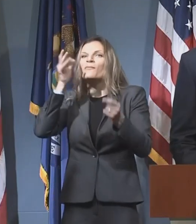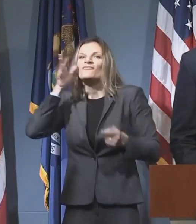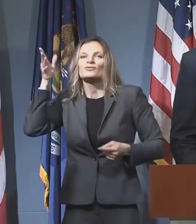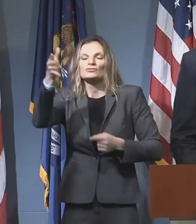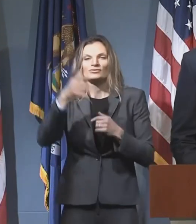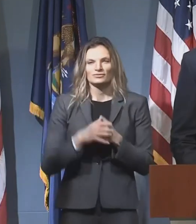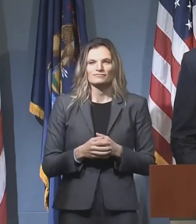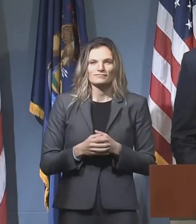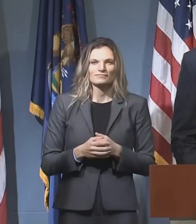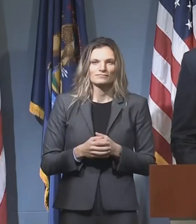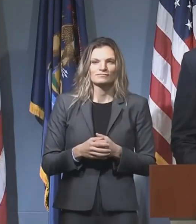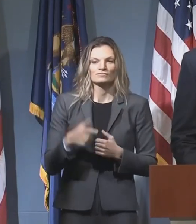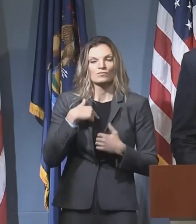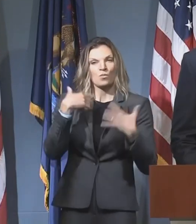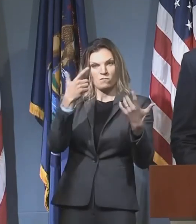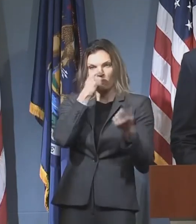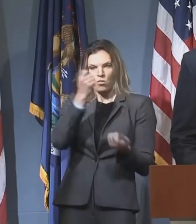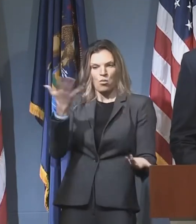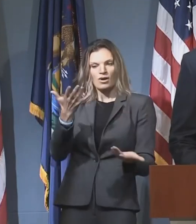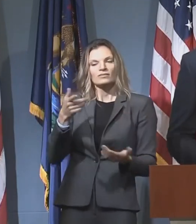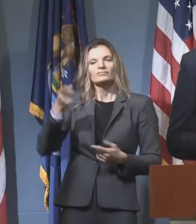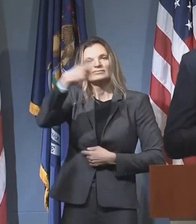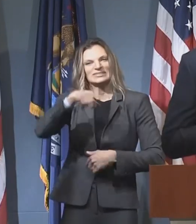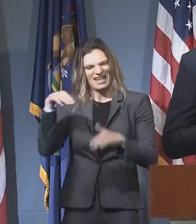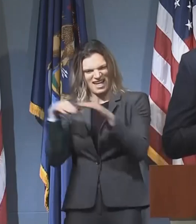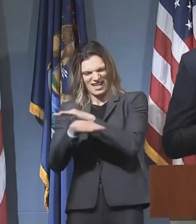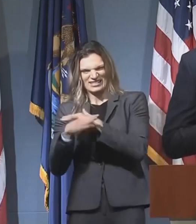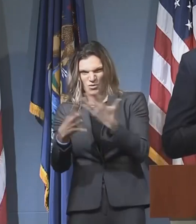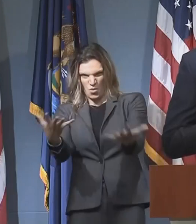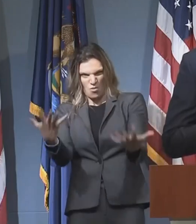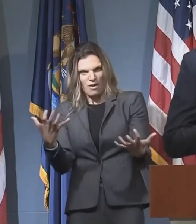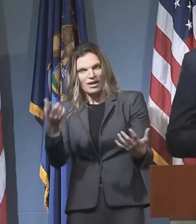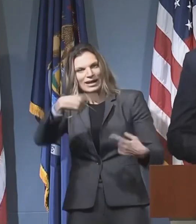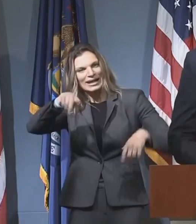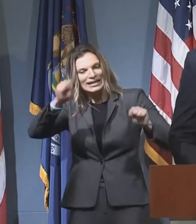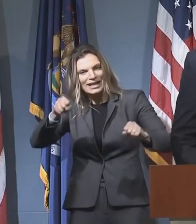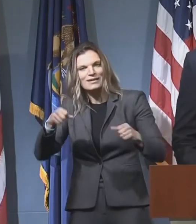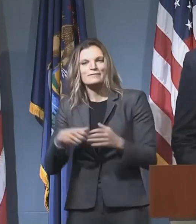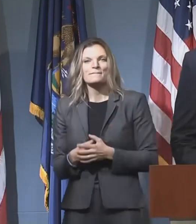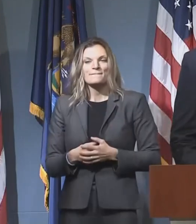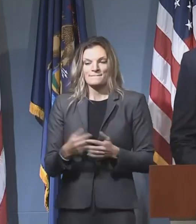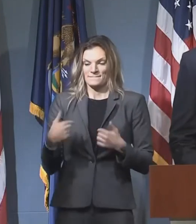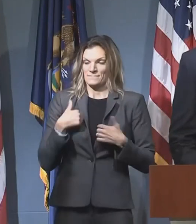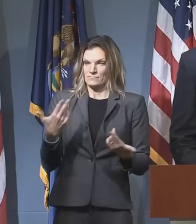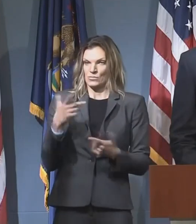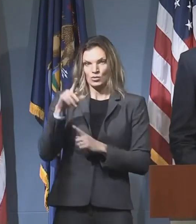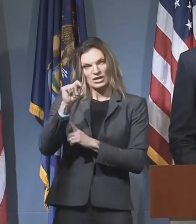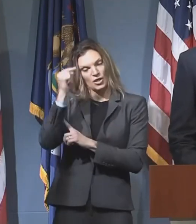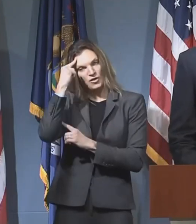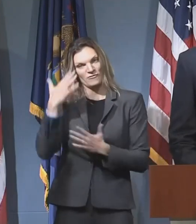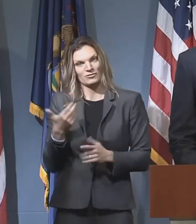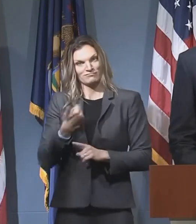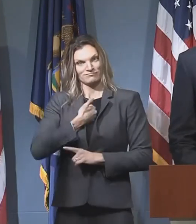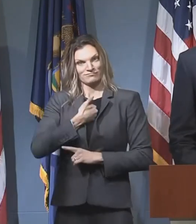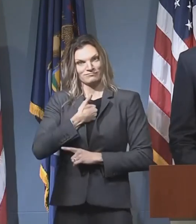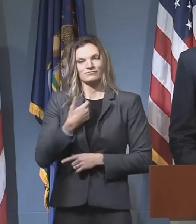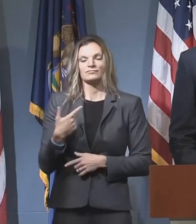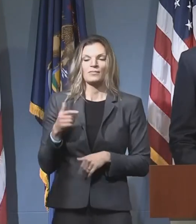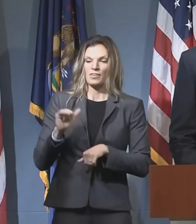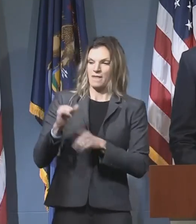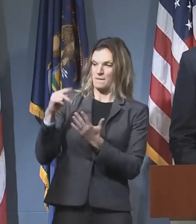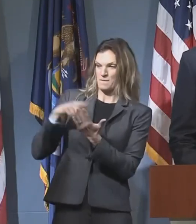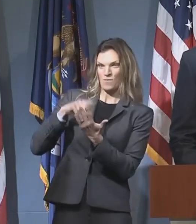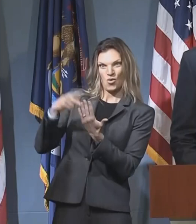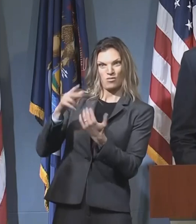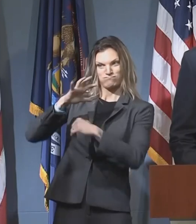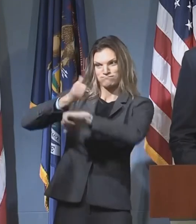develop and expand access to for every Michigander. I stand here before you as the Lieutenant Governor of our state because programs provided